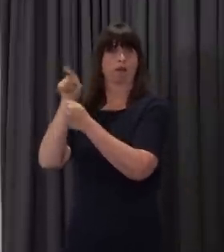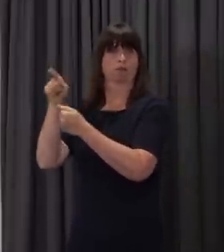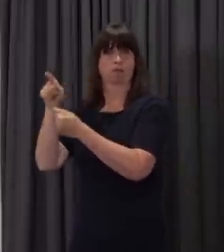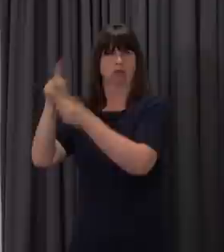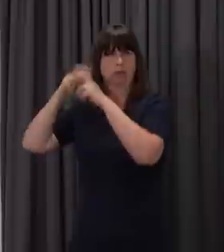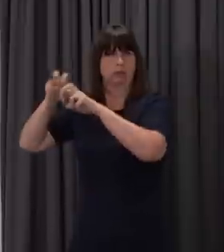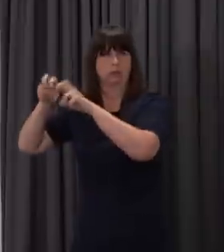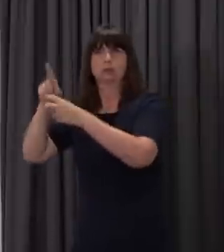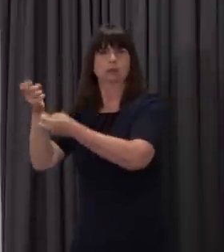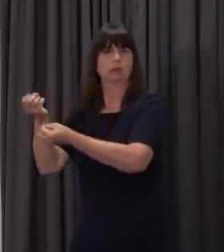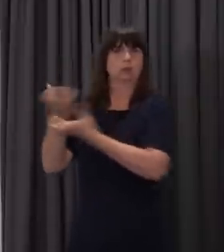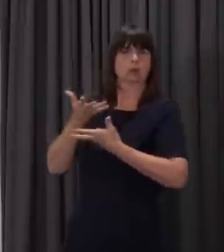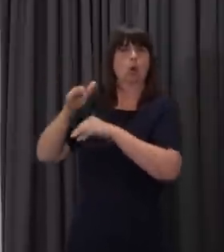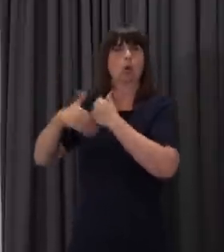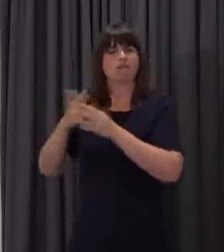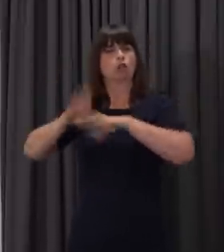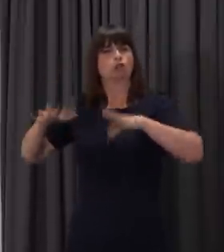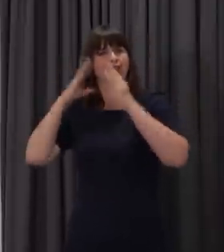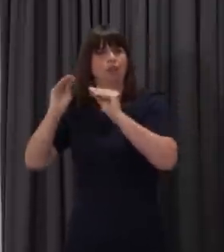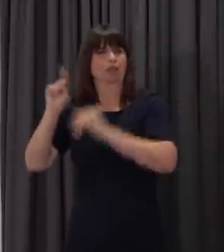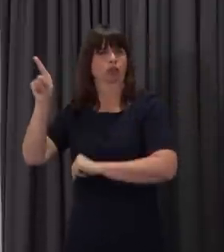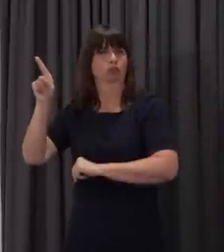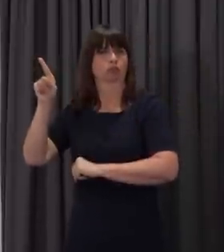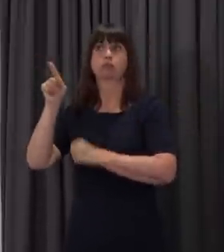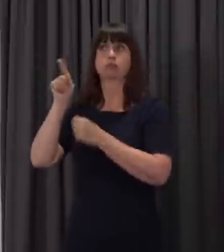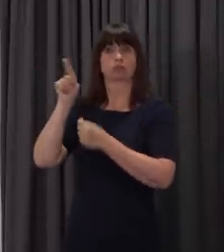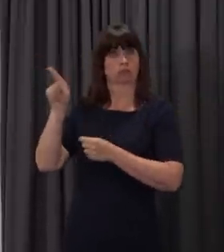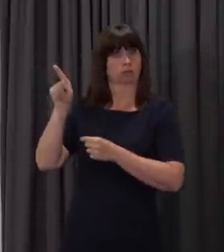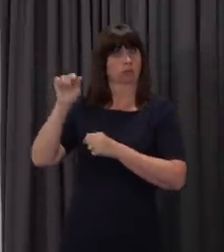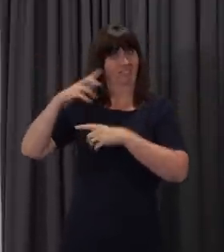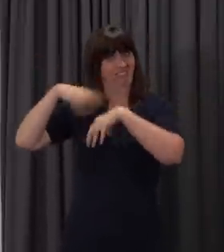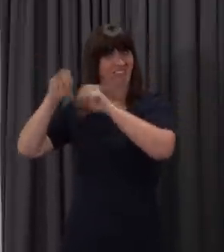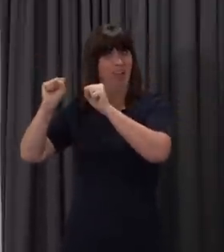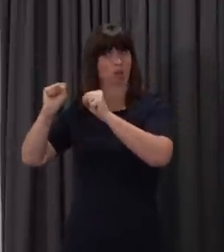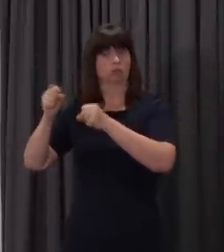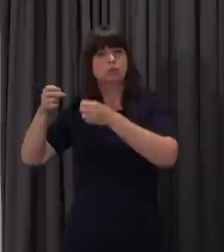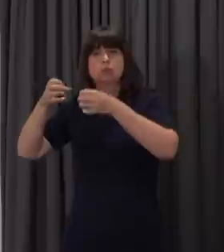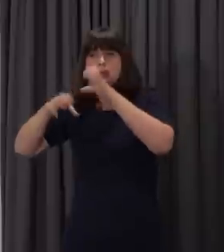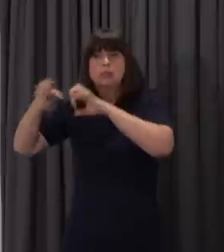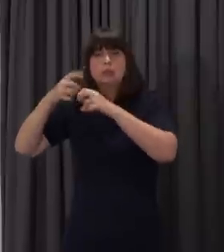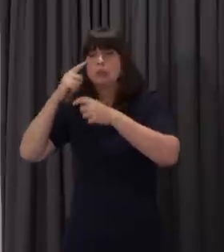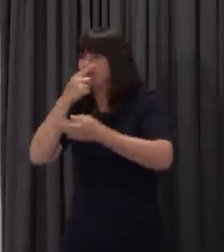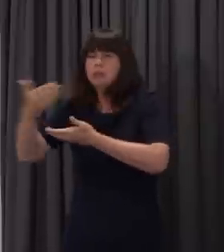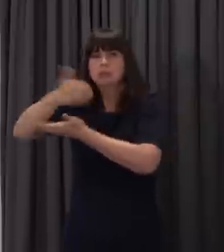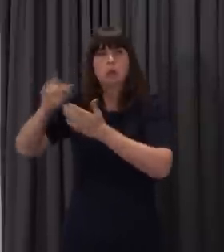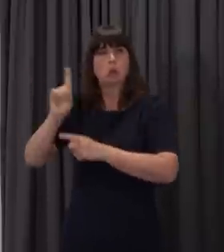the virus with respects to children and education. This is a summary of the latest available science and evidence.